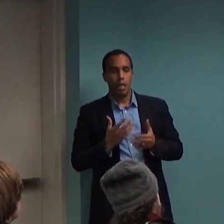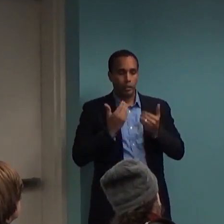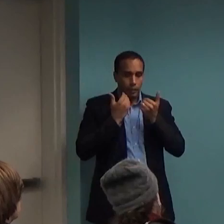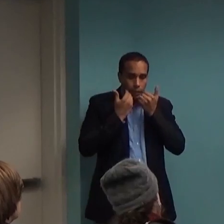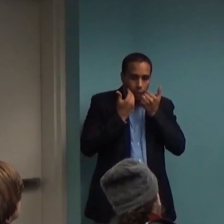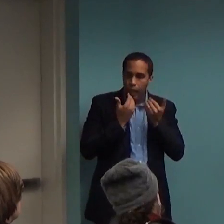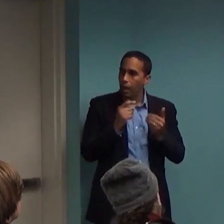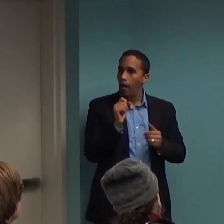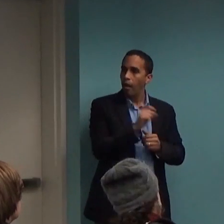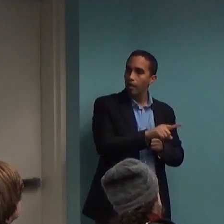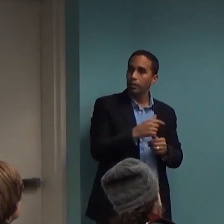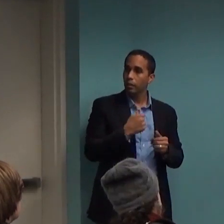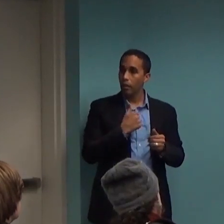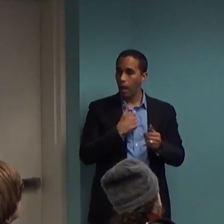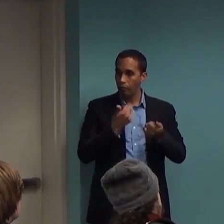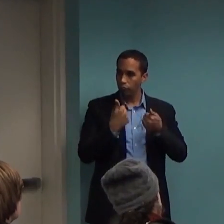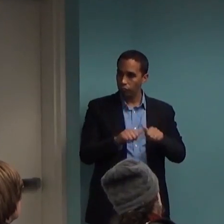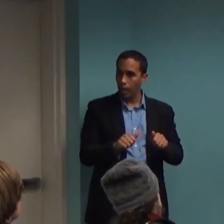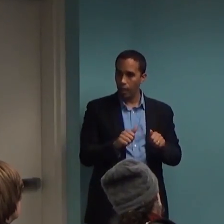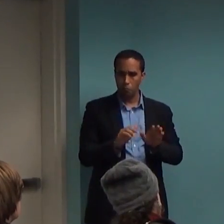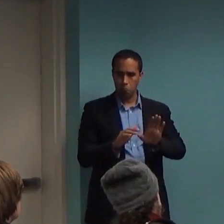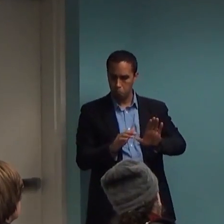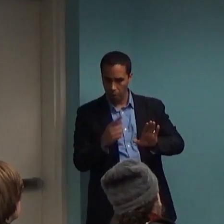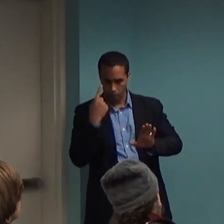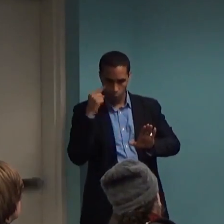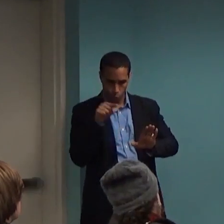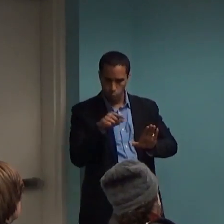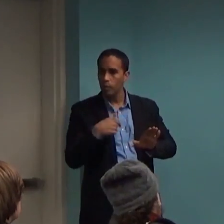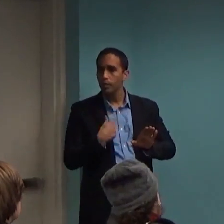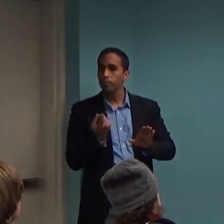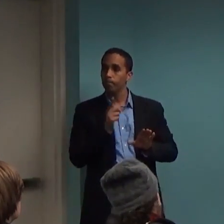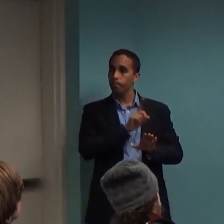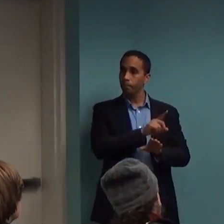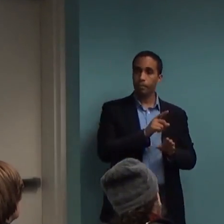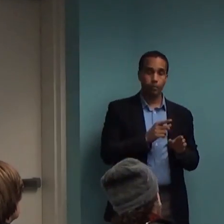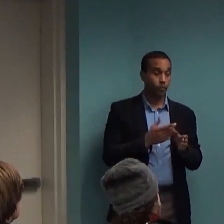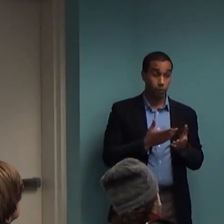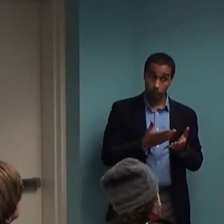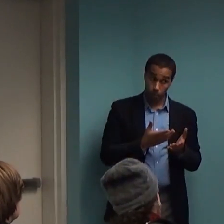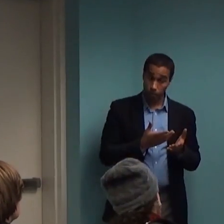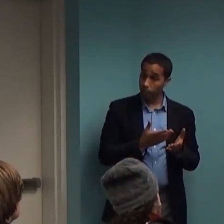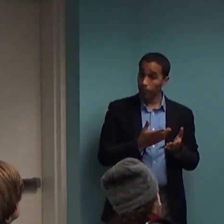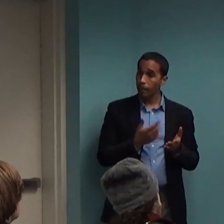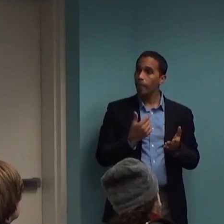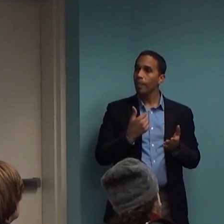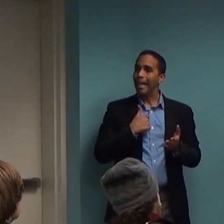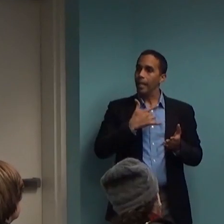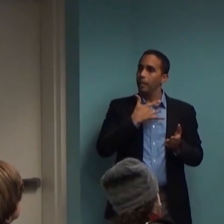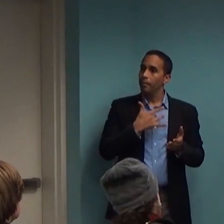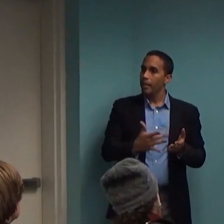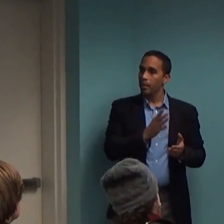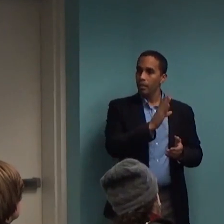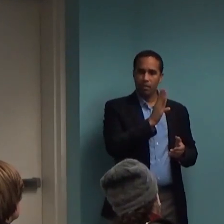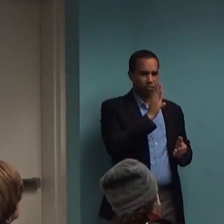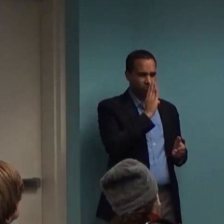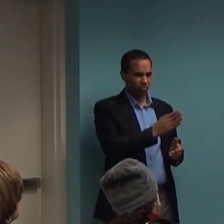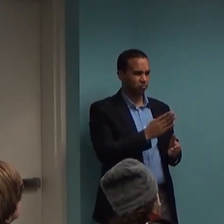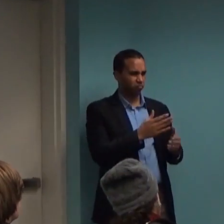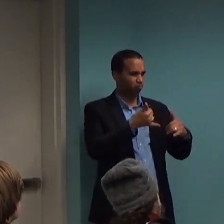be as deferential as possible and say, look, you know, what do you think about this? I always go to, what do you think about this? Because my